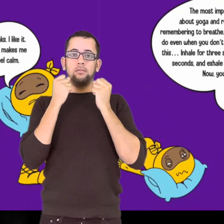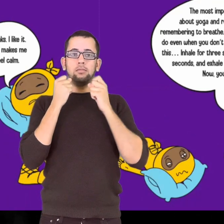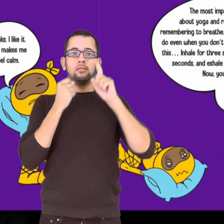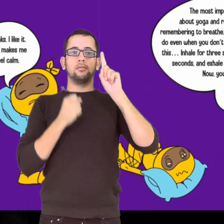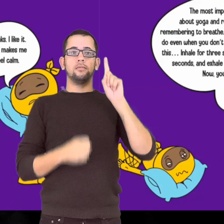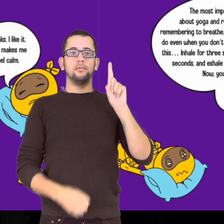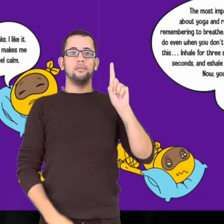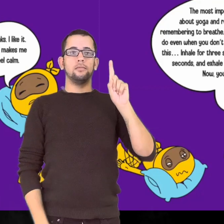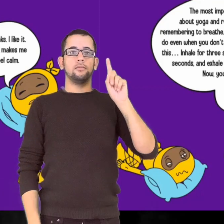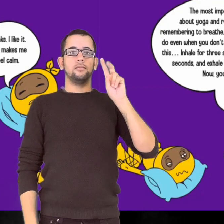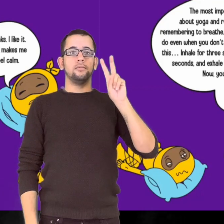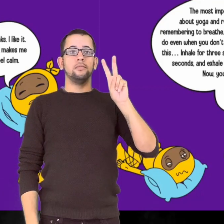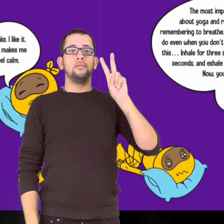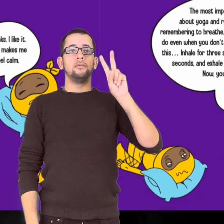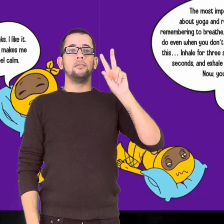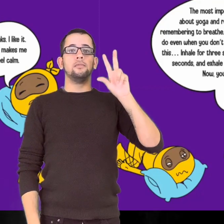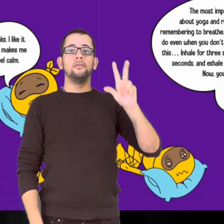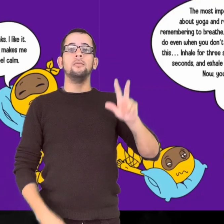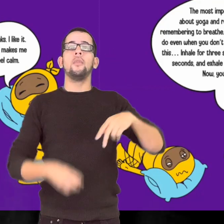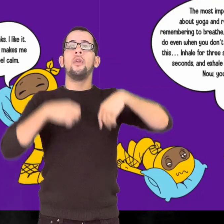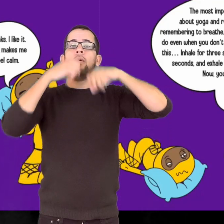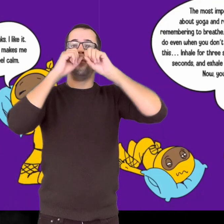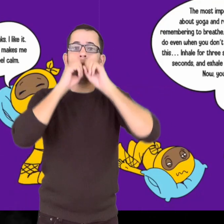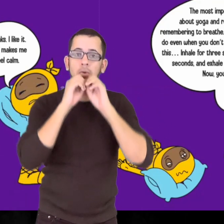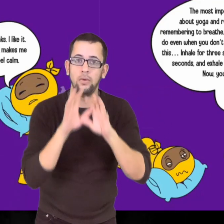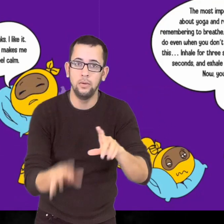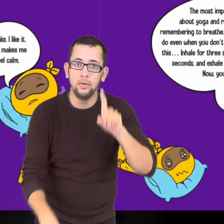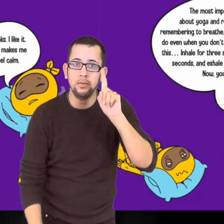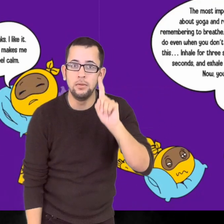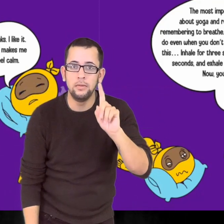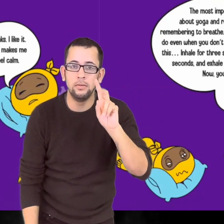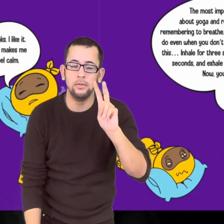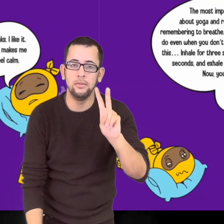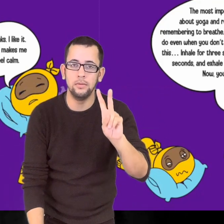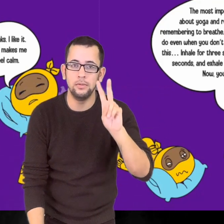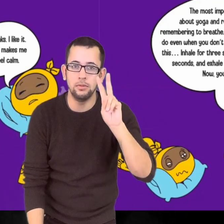Exhale for 3 seconds. seconds. seconds. Now you try it!